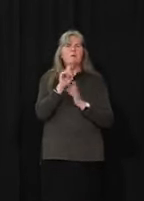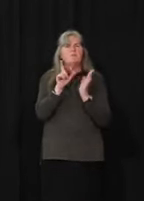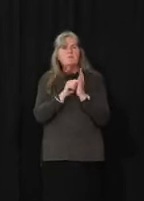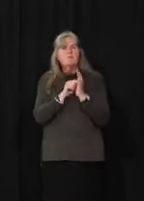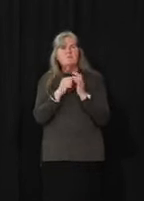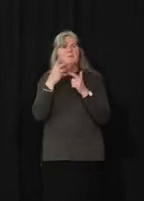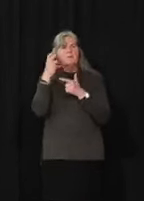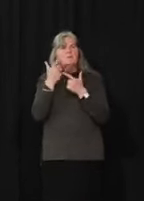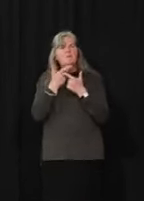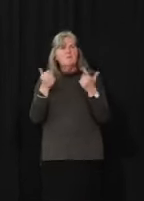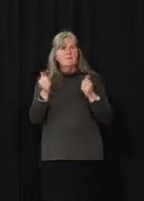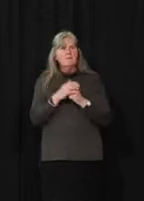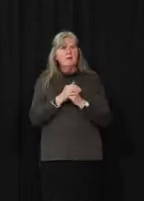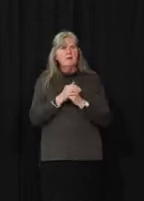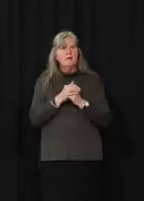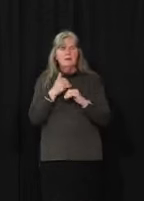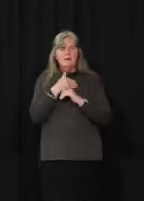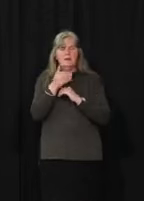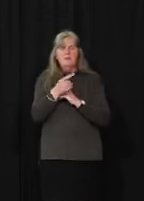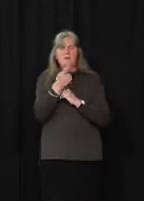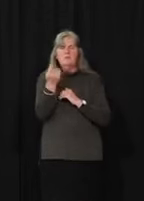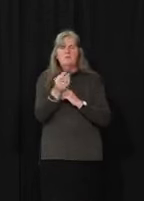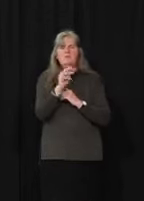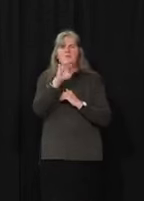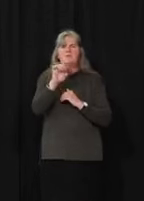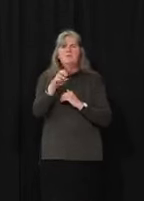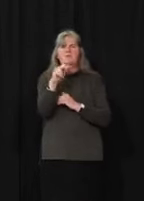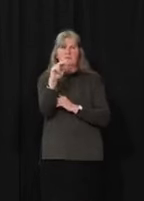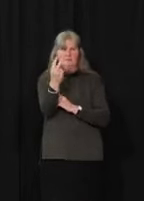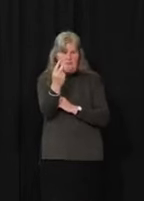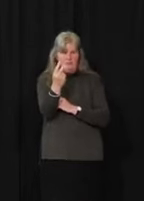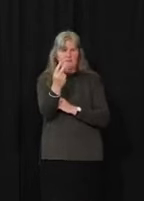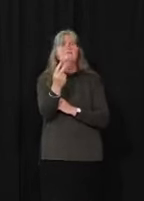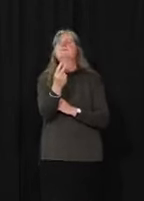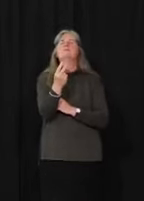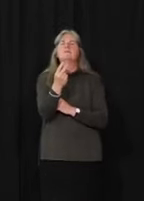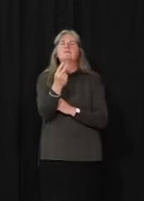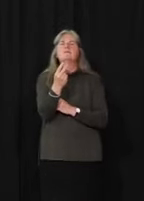sorry, our next COVID-19 update will be Tuesday, June 2nd. Thank you.